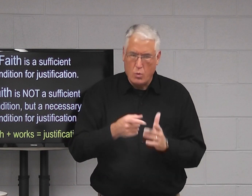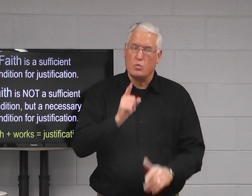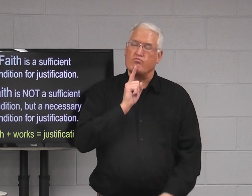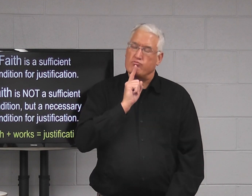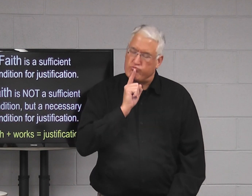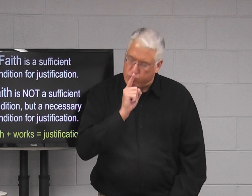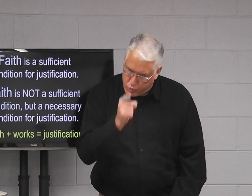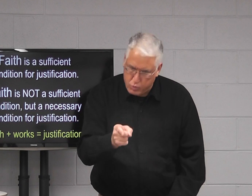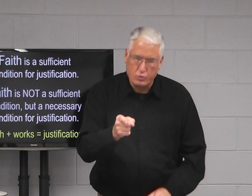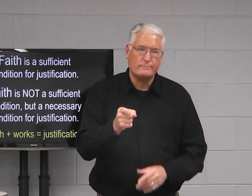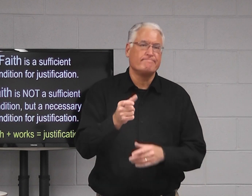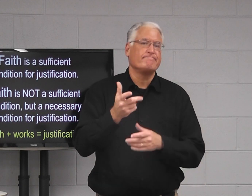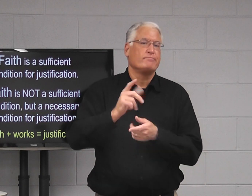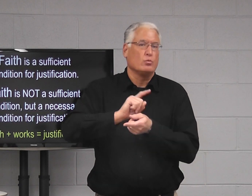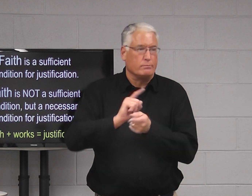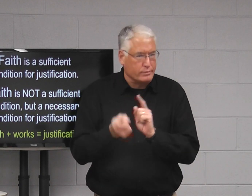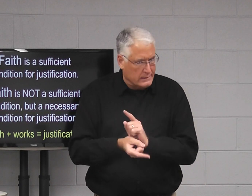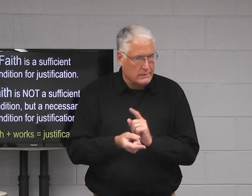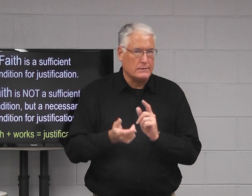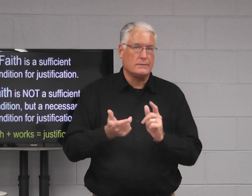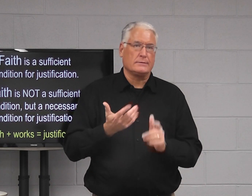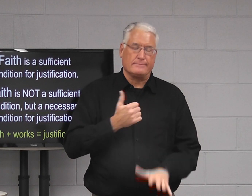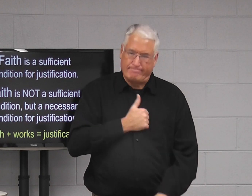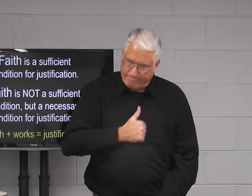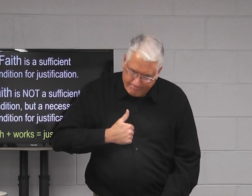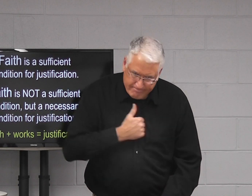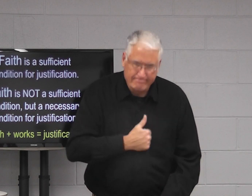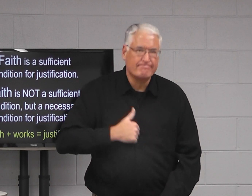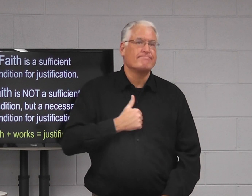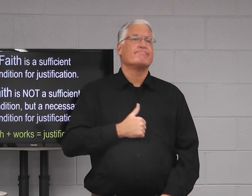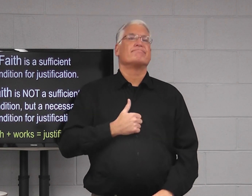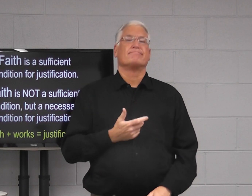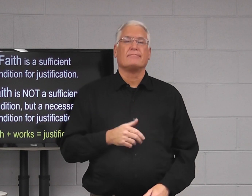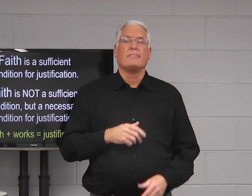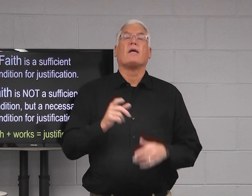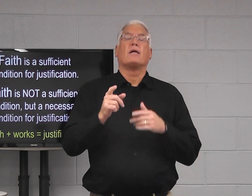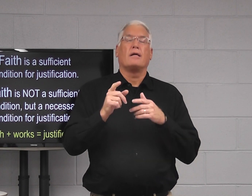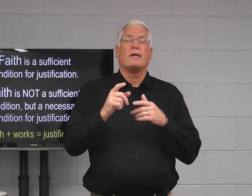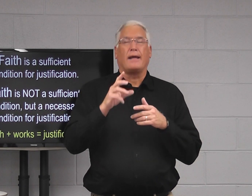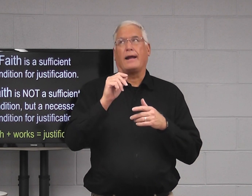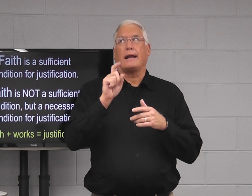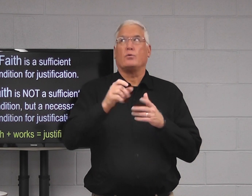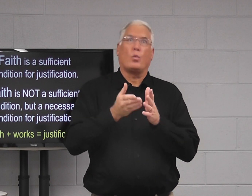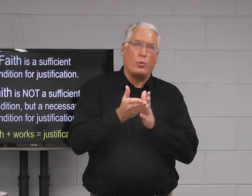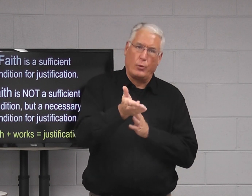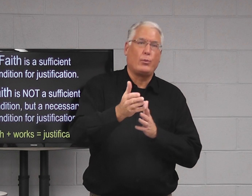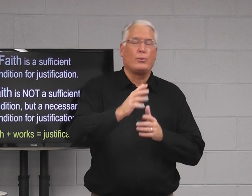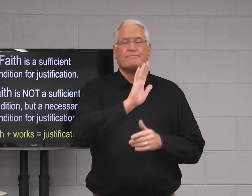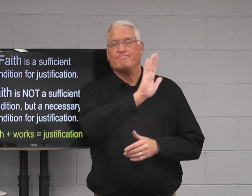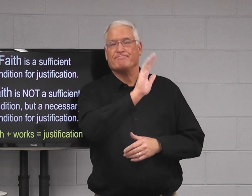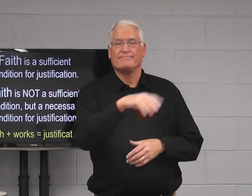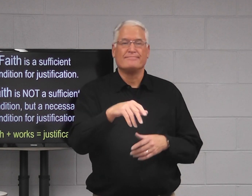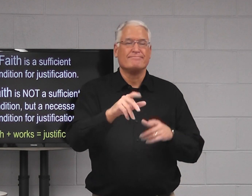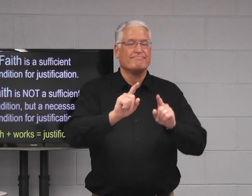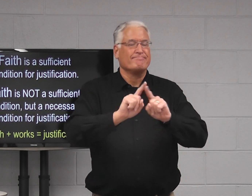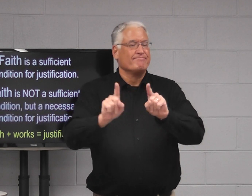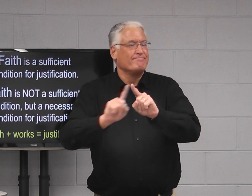confession and show that you're truly repentant, that you're sorry. And you have to go through